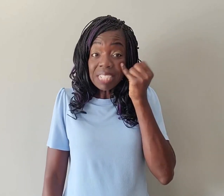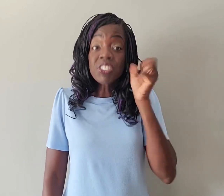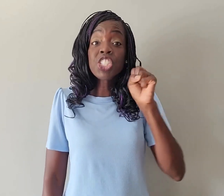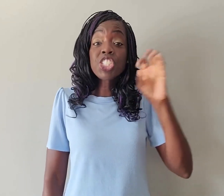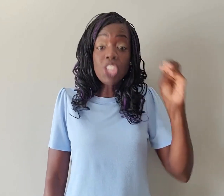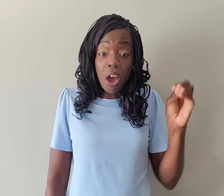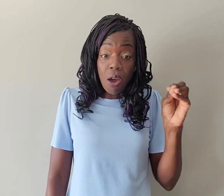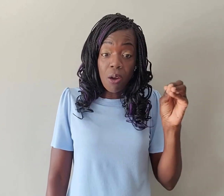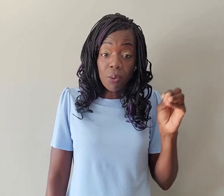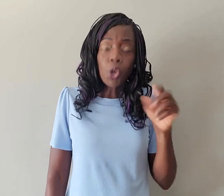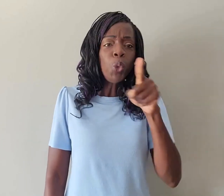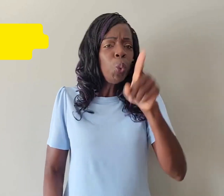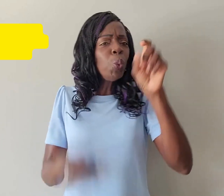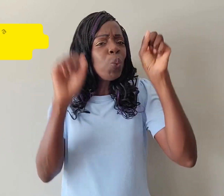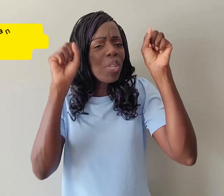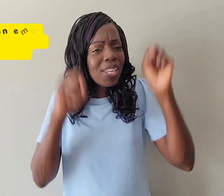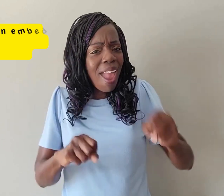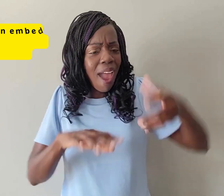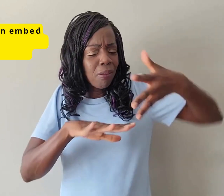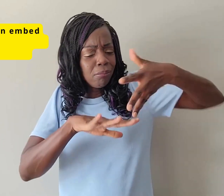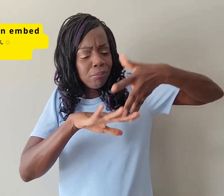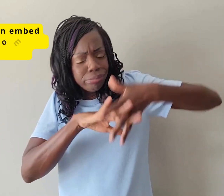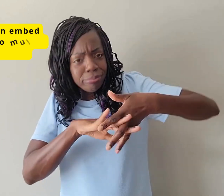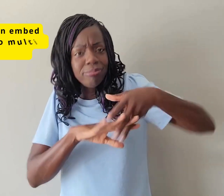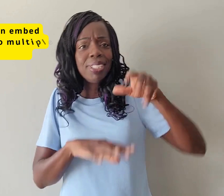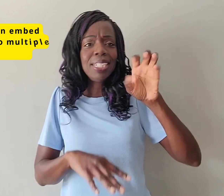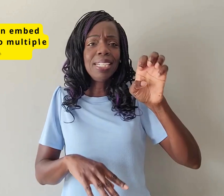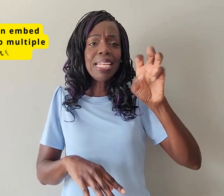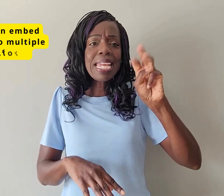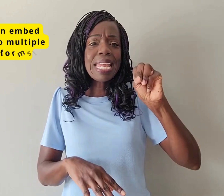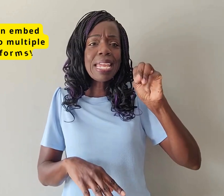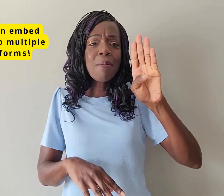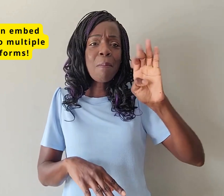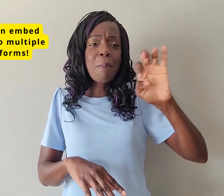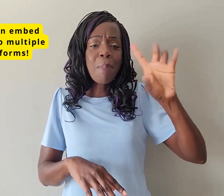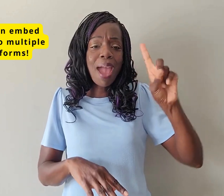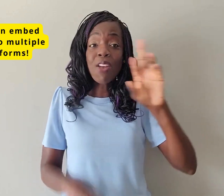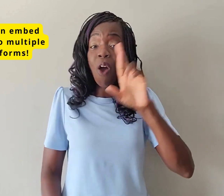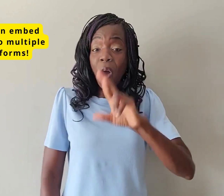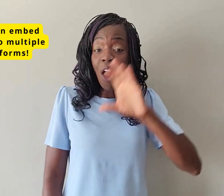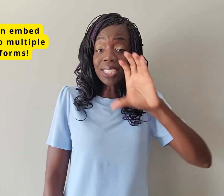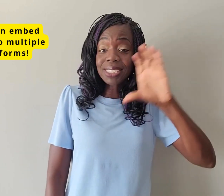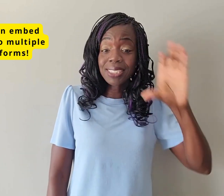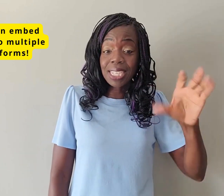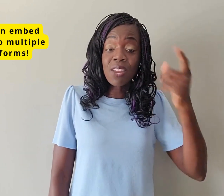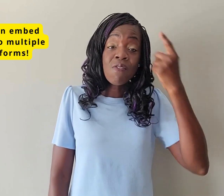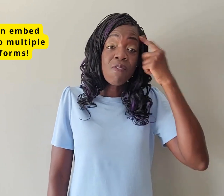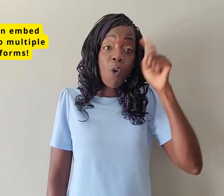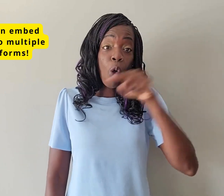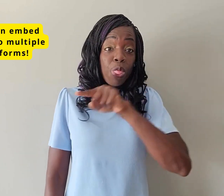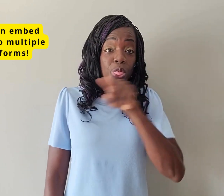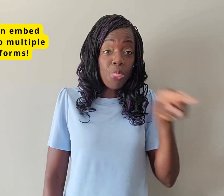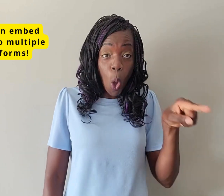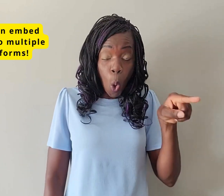the camera impact of the